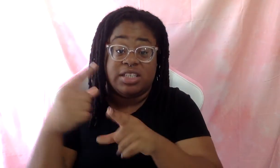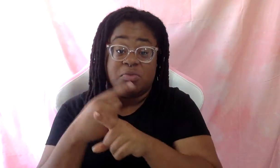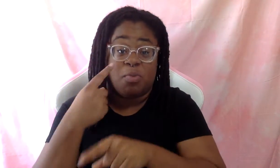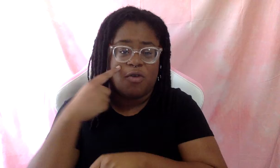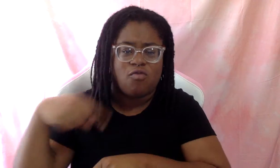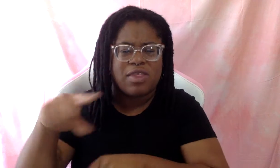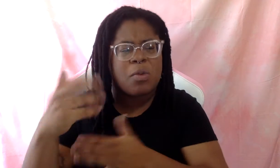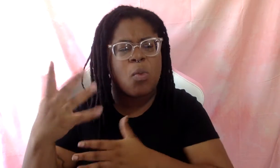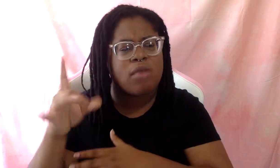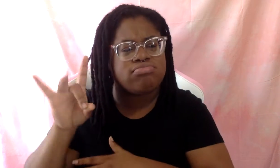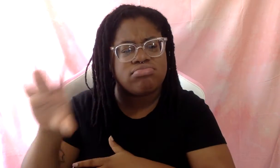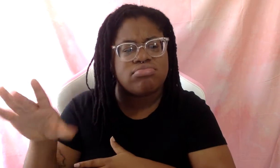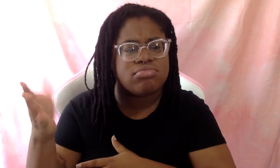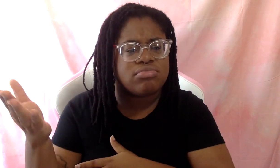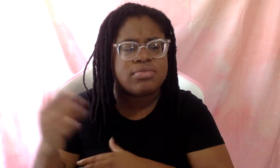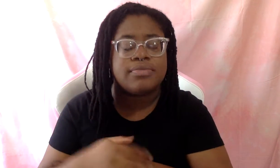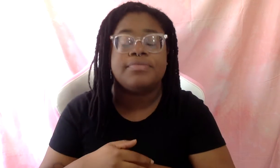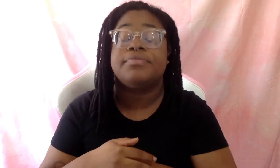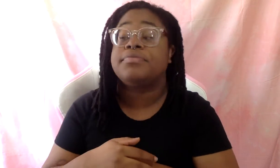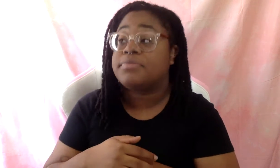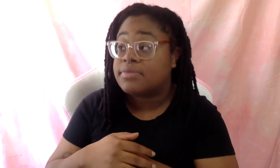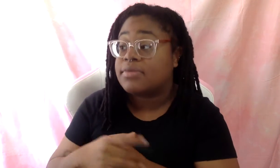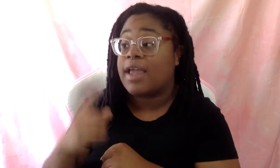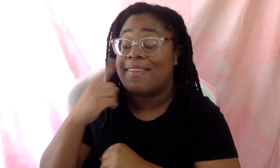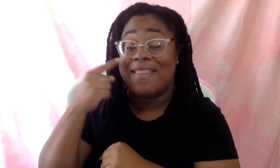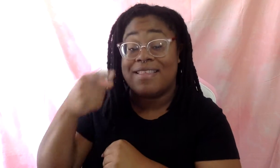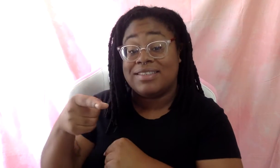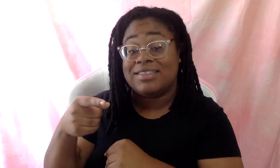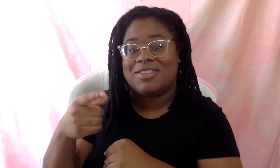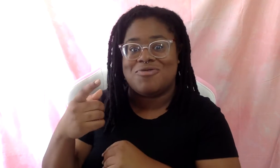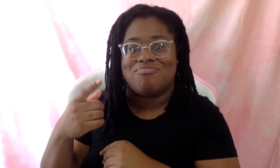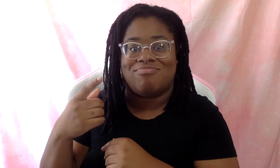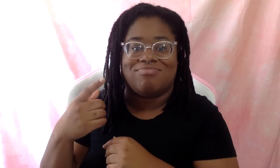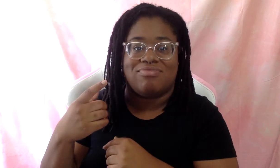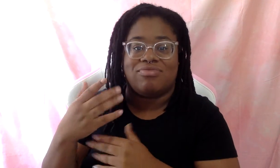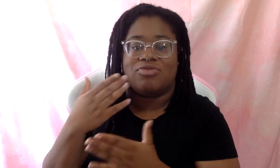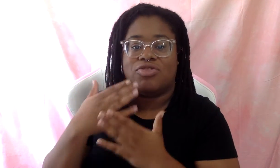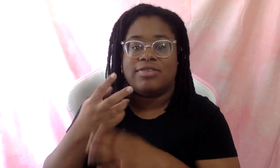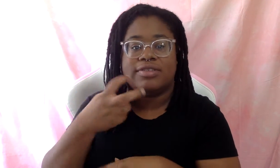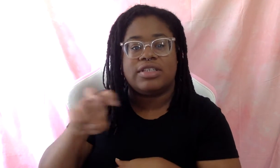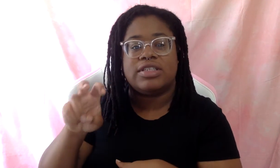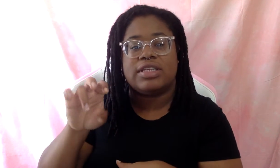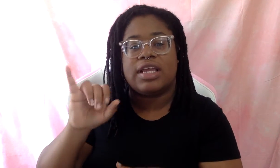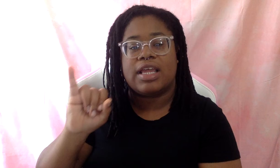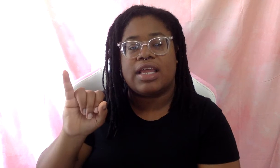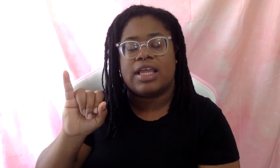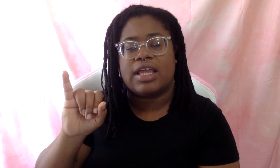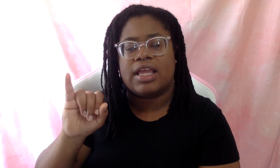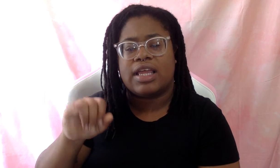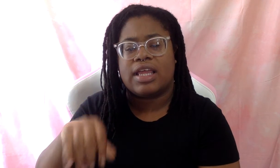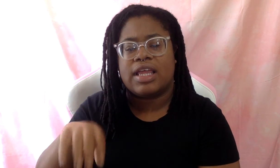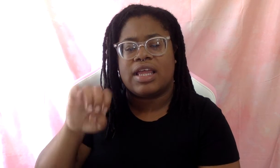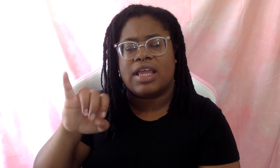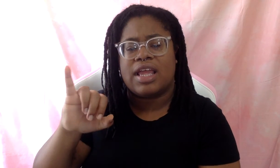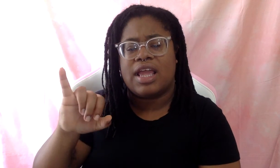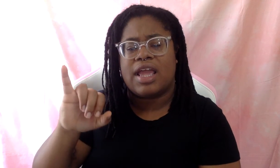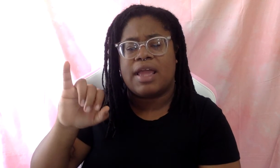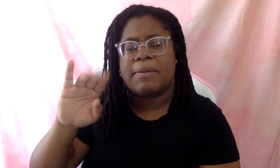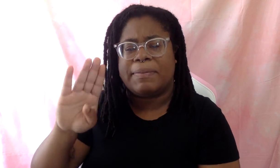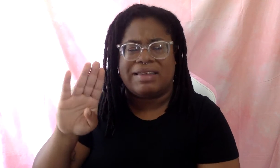Yeah. Um, I think this is a great segue into like DEIB work where I'm often the